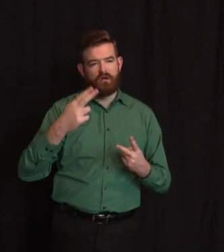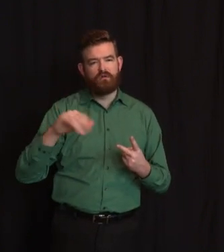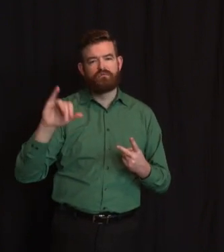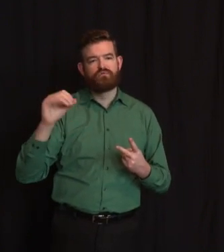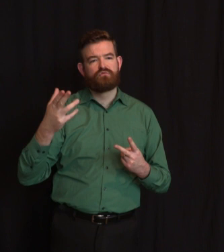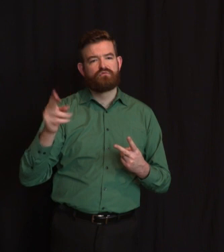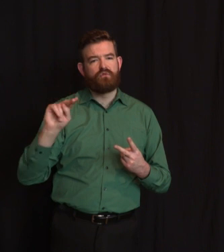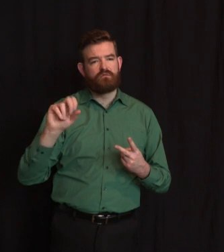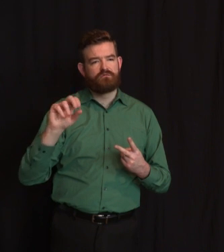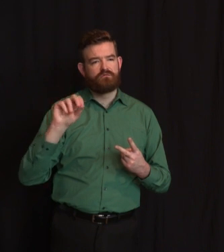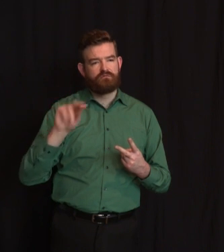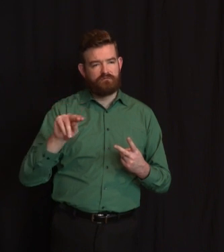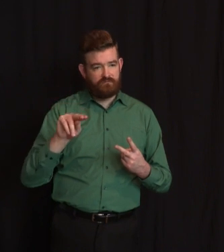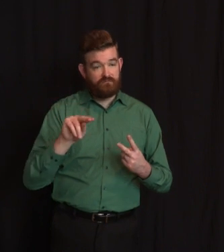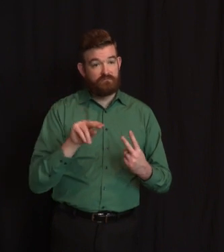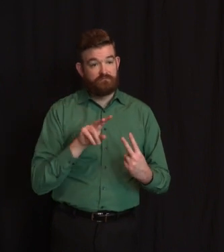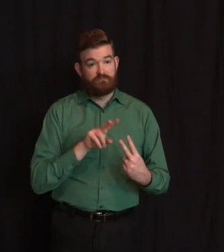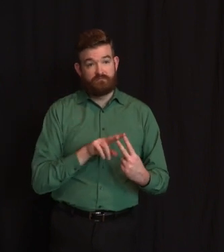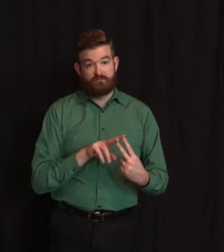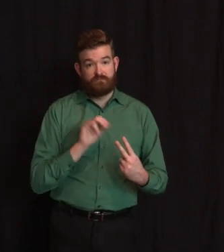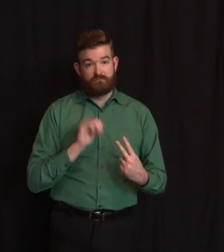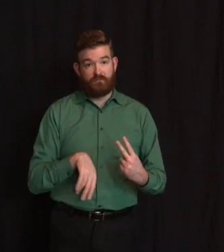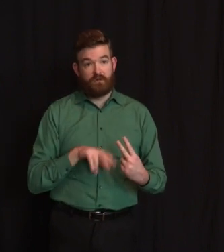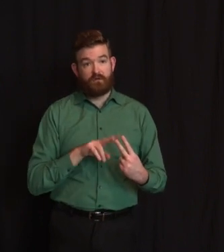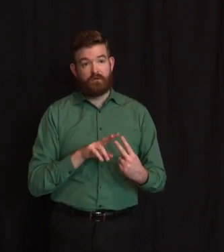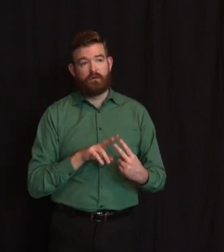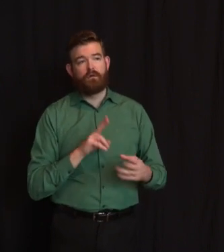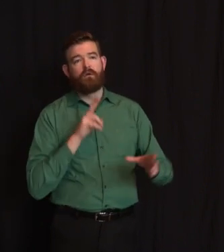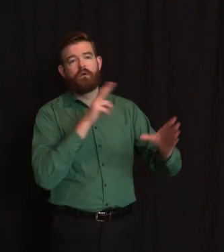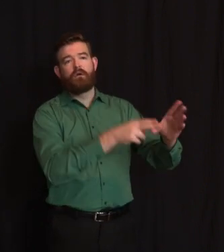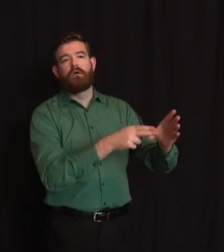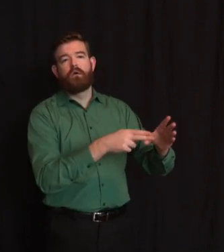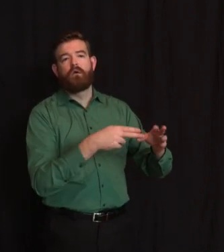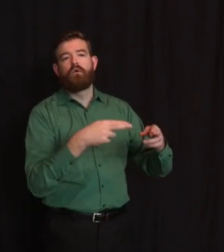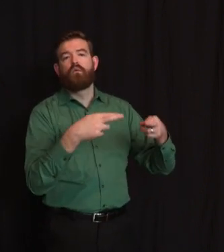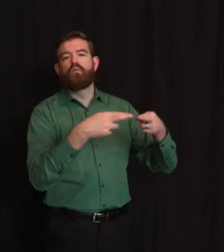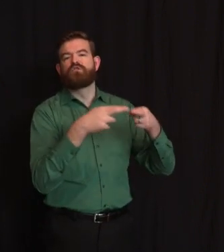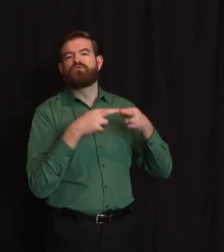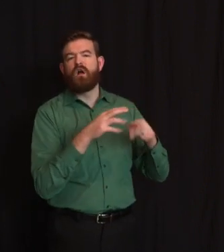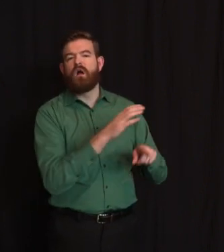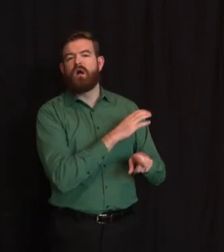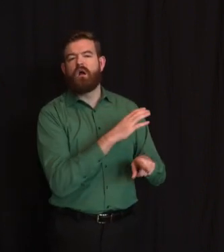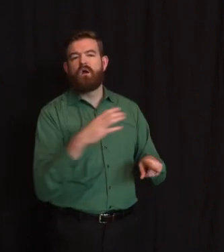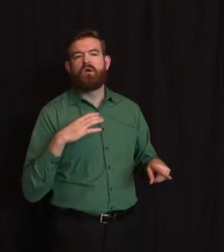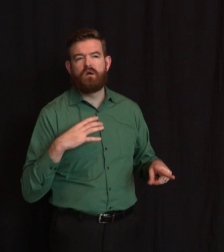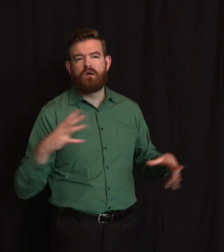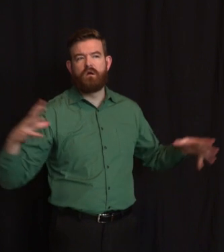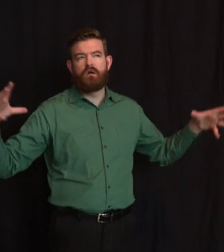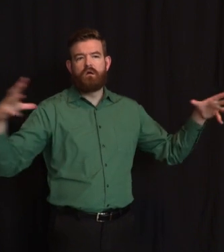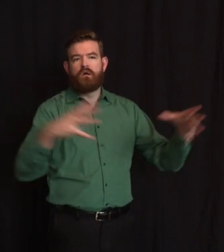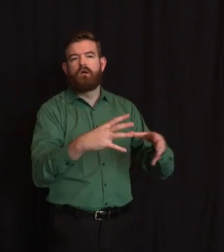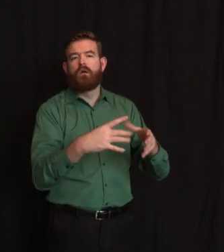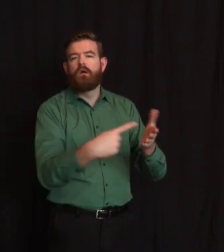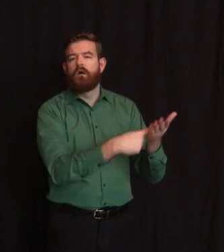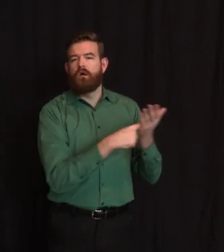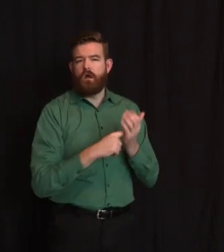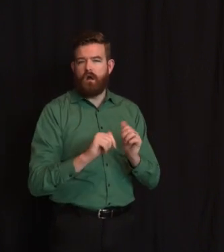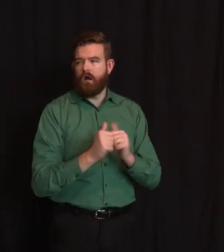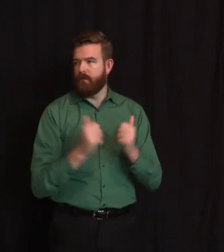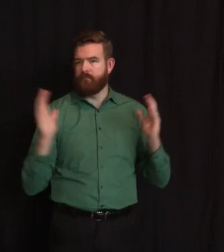to work for us, our neighbors, and there's nothing to replace the existential reality of the federal government. So